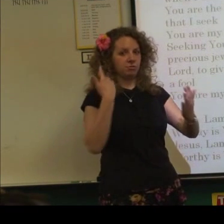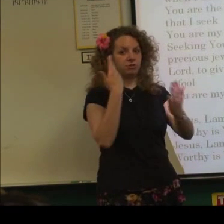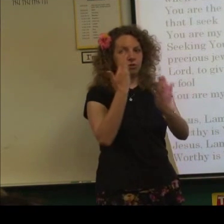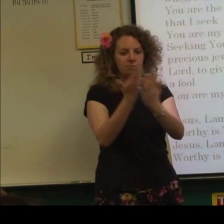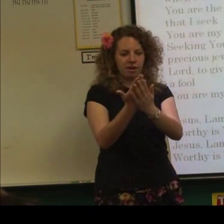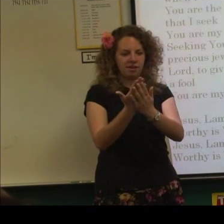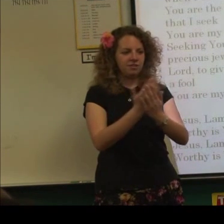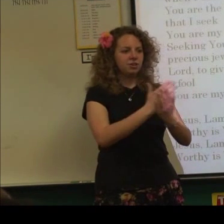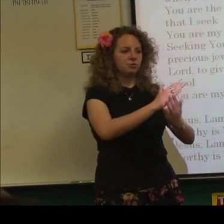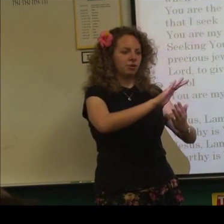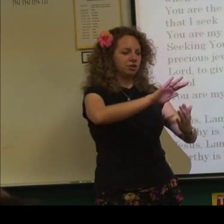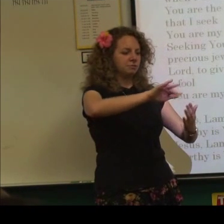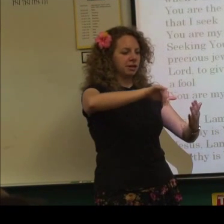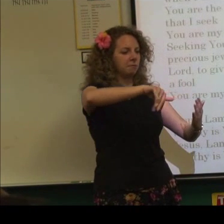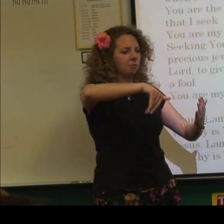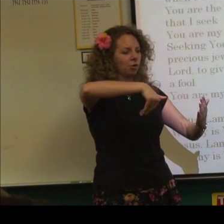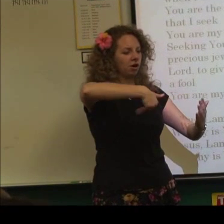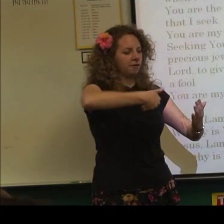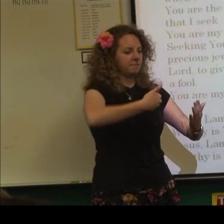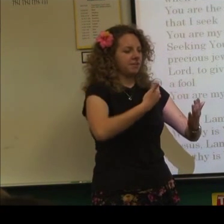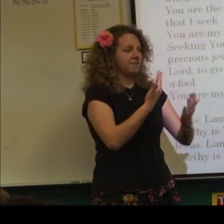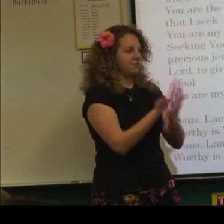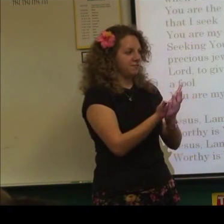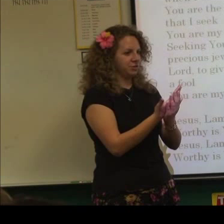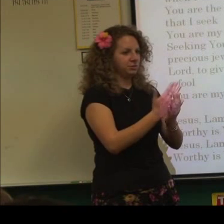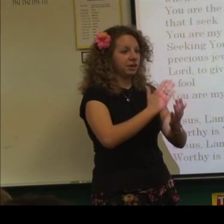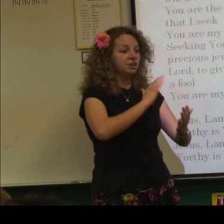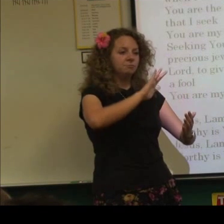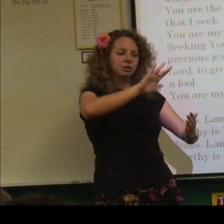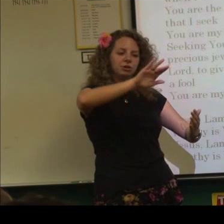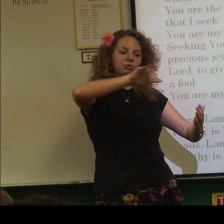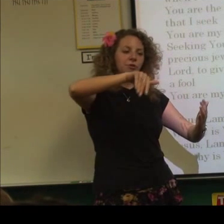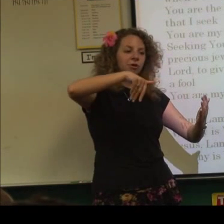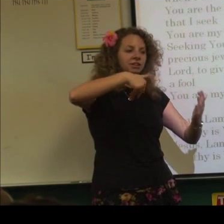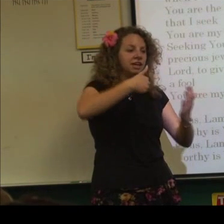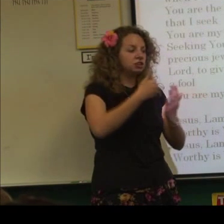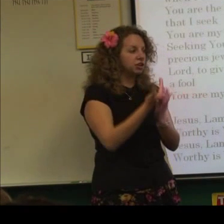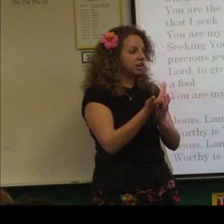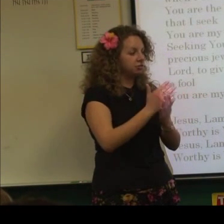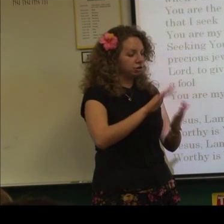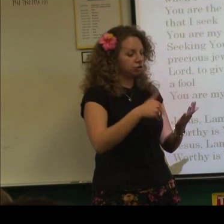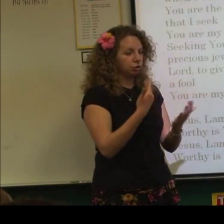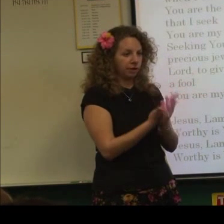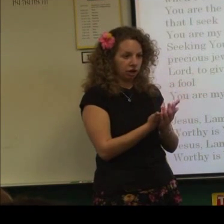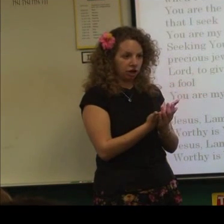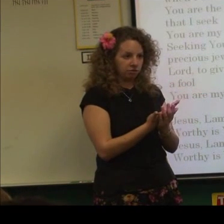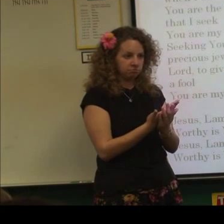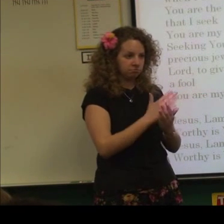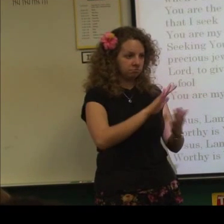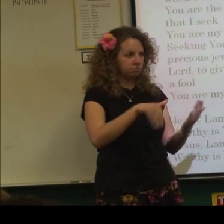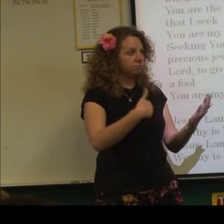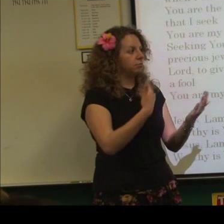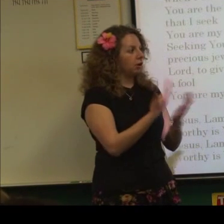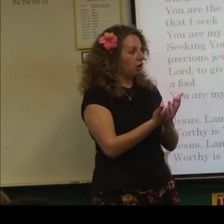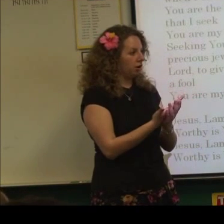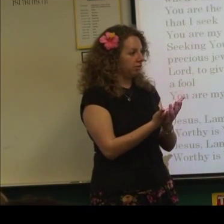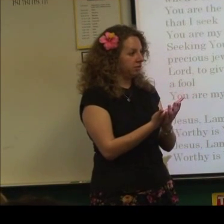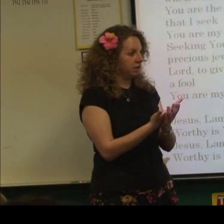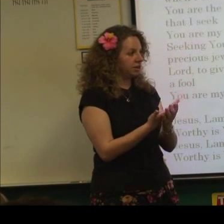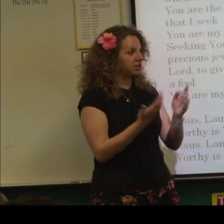don't want to do arrive. You want to just make it more in front of you this way. But you can do it more exaggerated. You can do it quicker. All. I